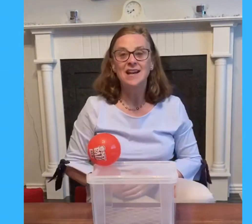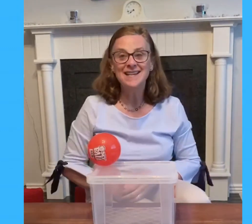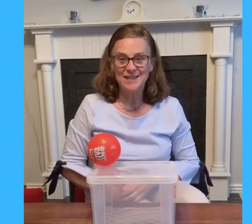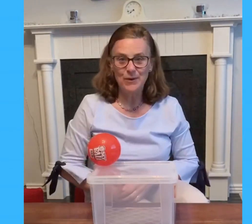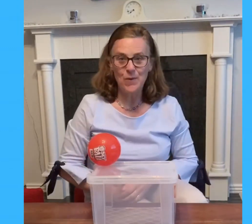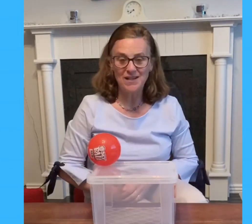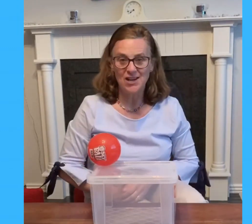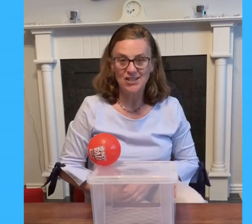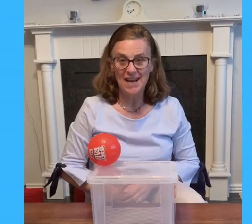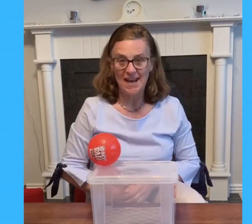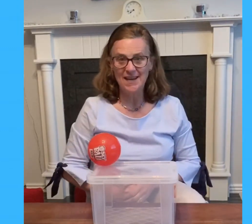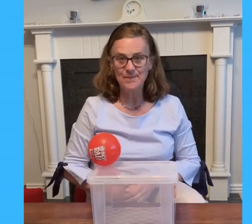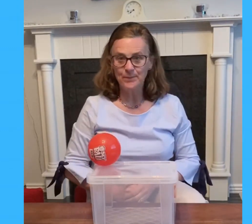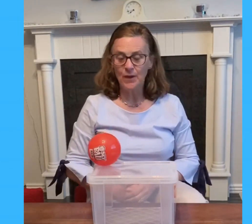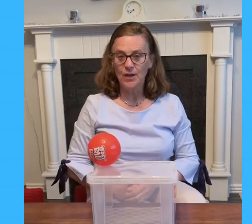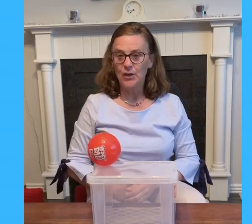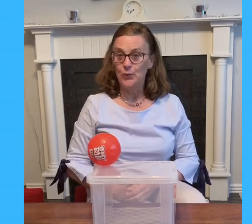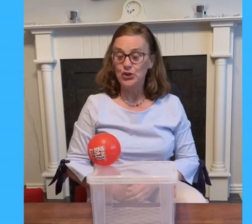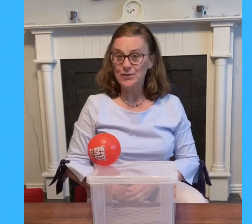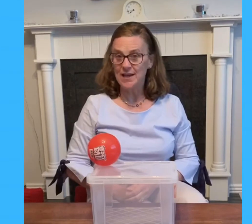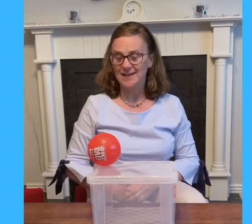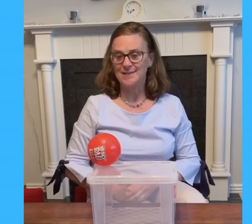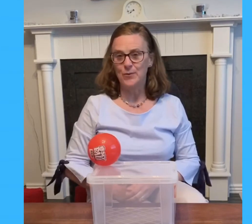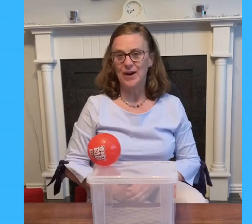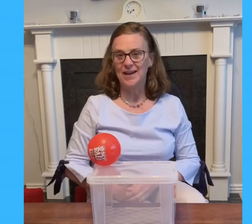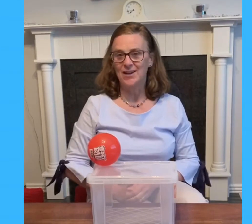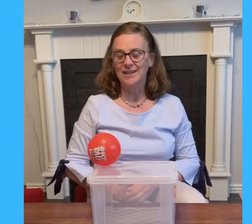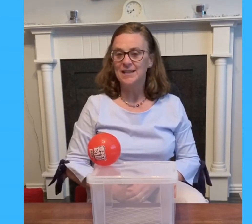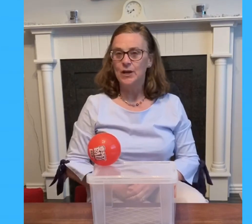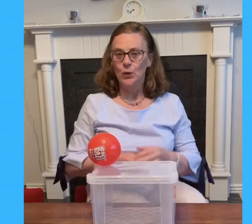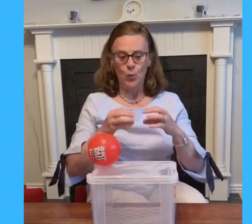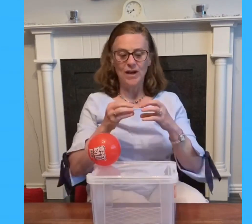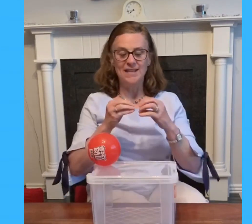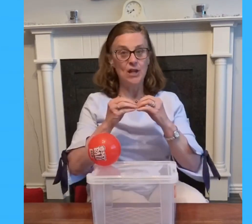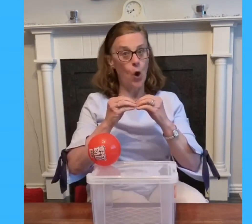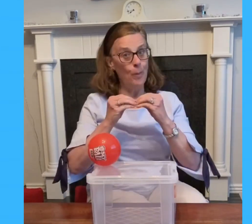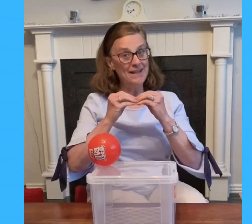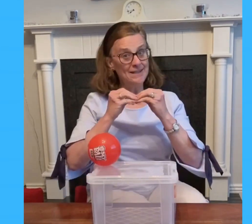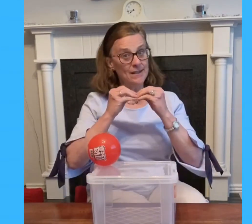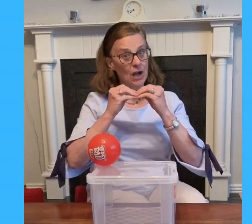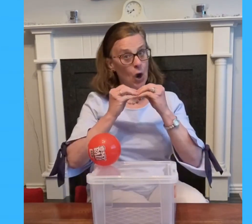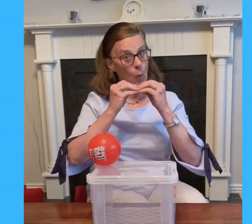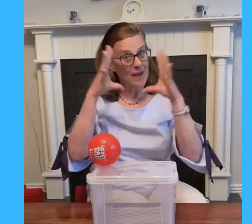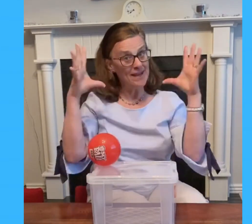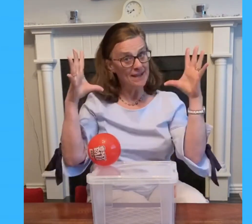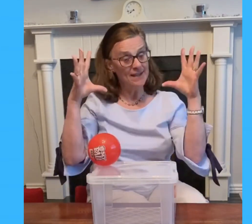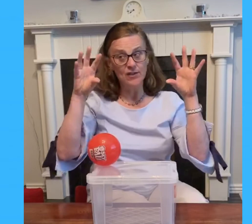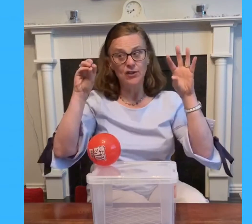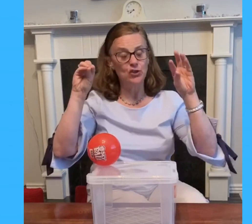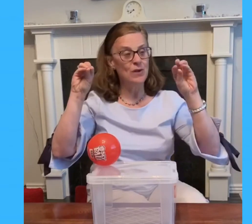signs we worked on today there were two signs we're working on one is open open the two